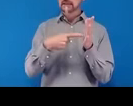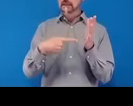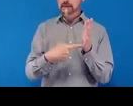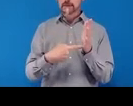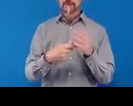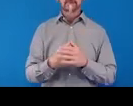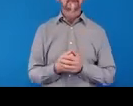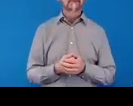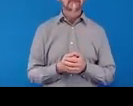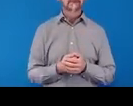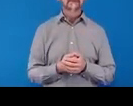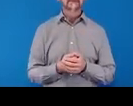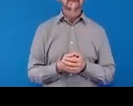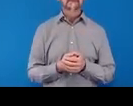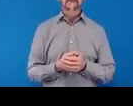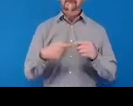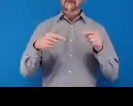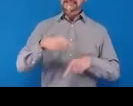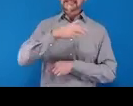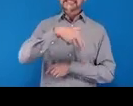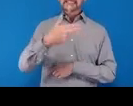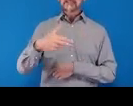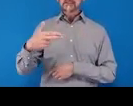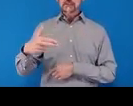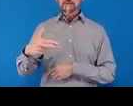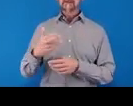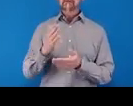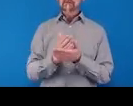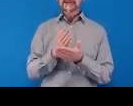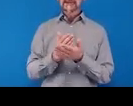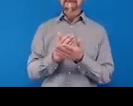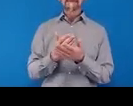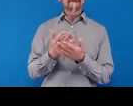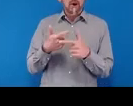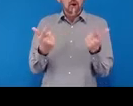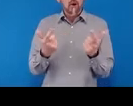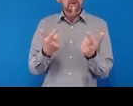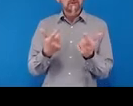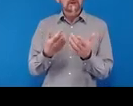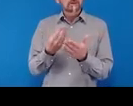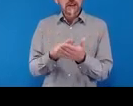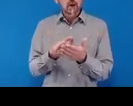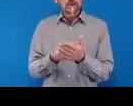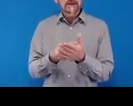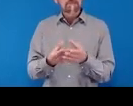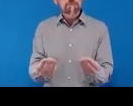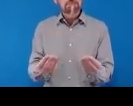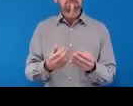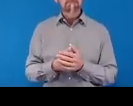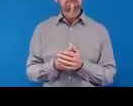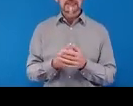Economically, it costs Indonesian people a lot. It costs us to treat those people.